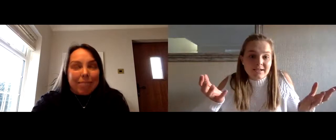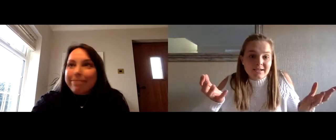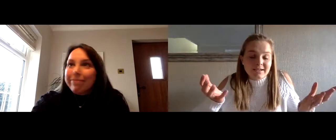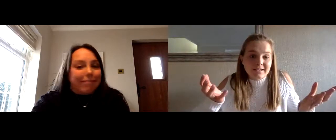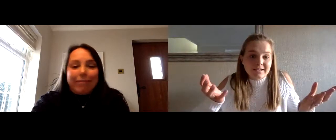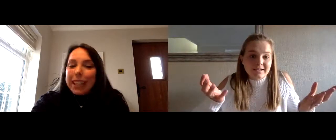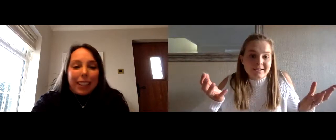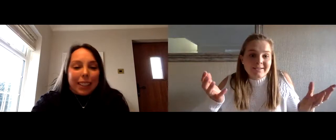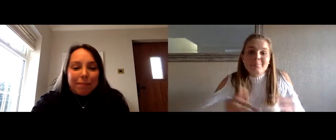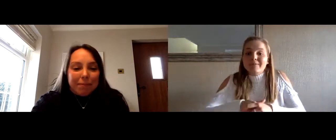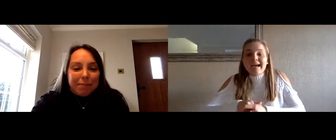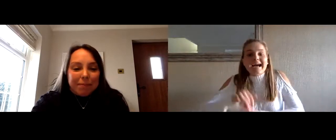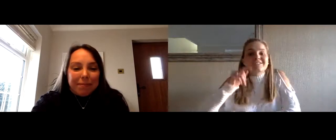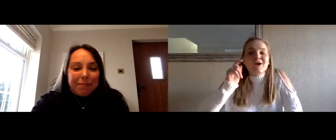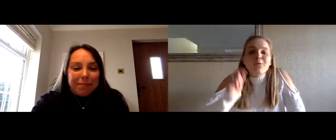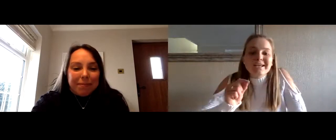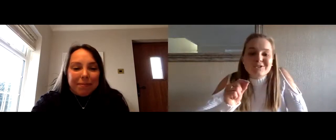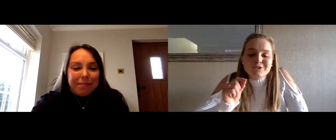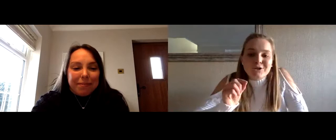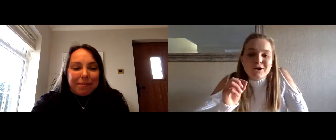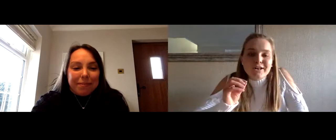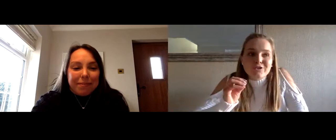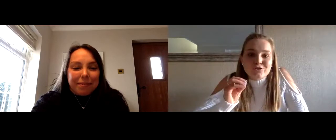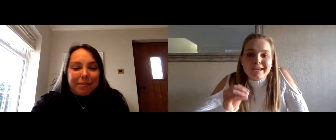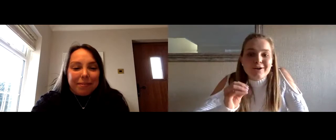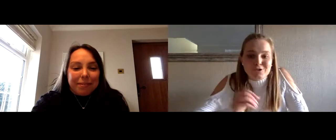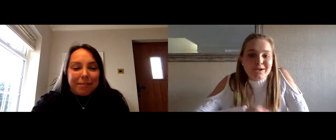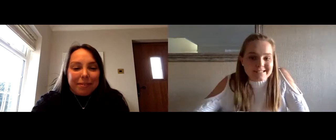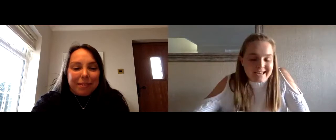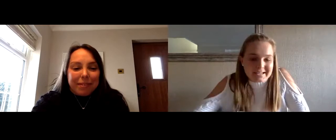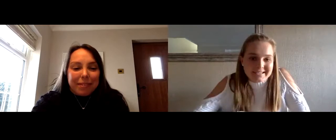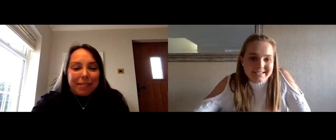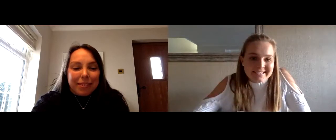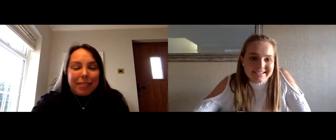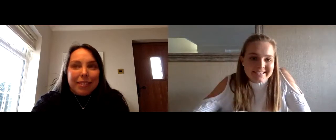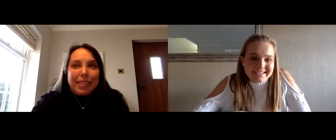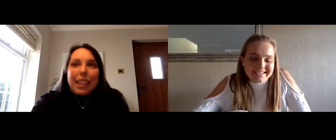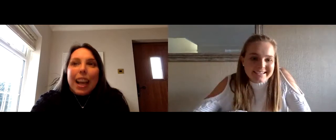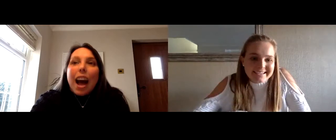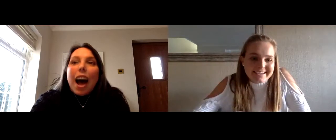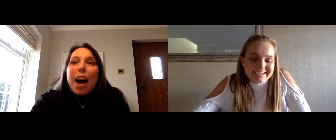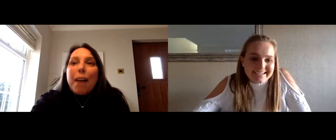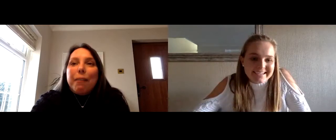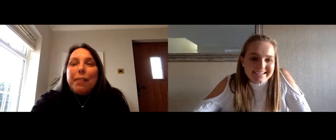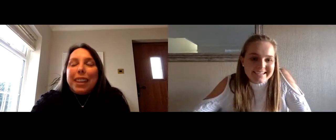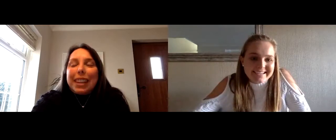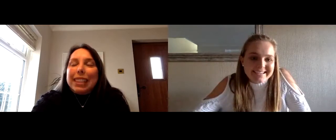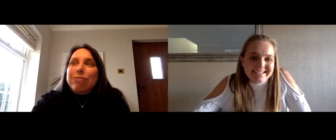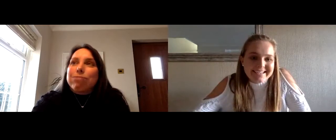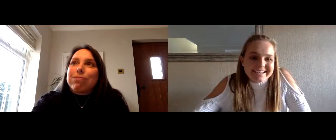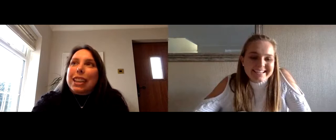neither okay so what is your drink of choice then um